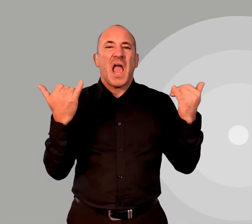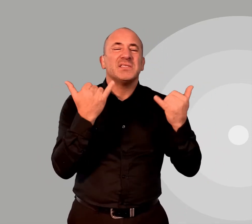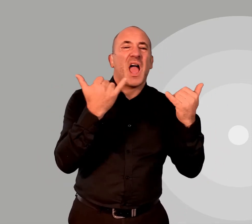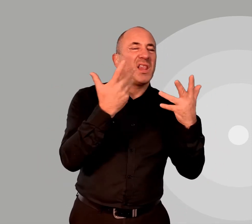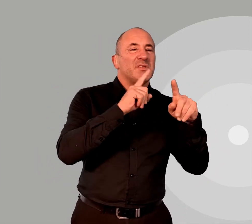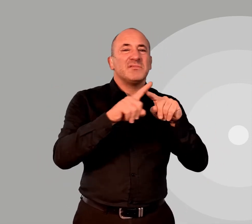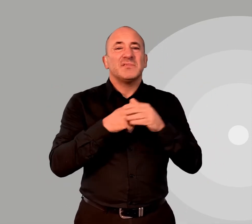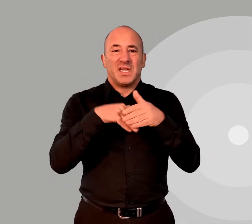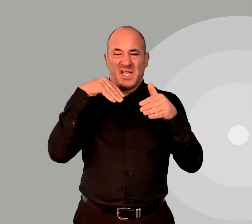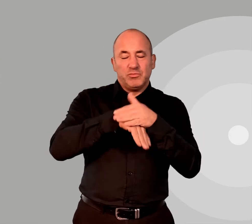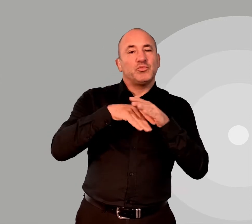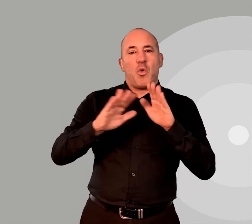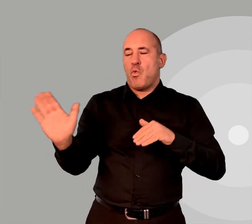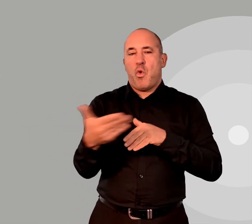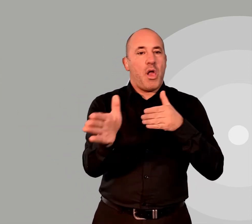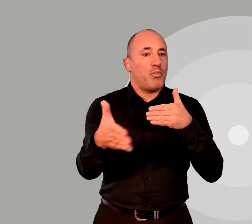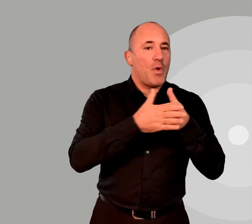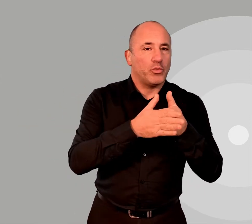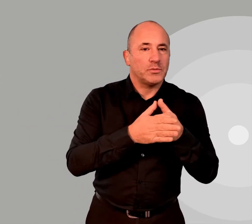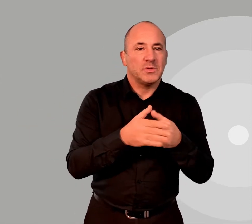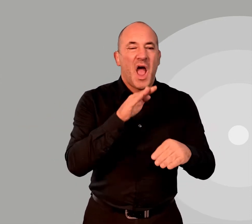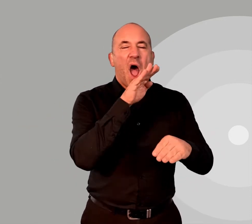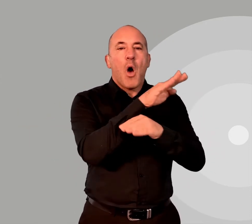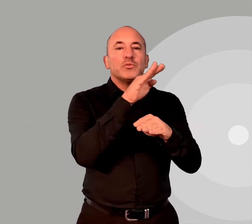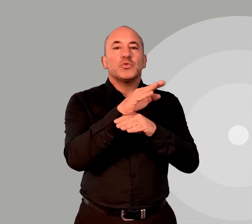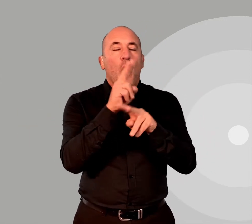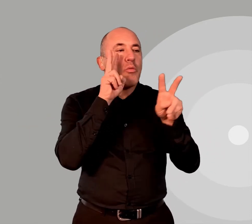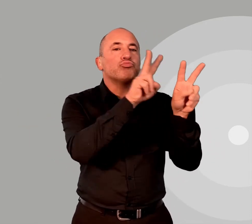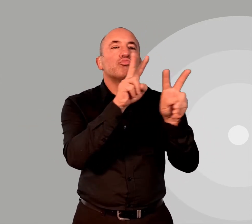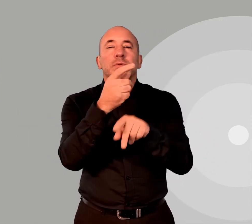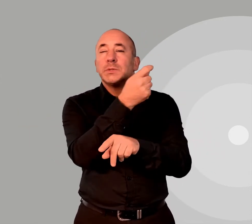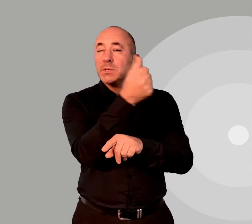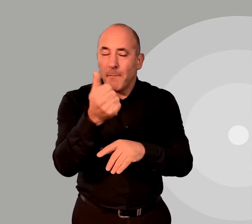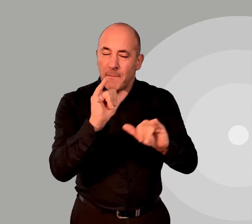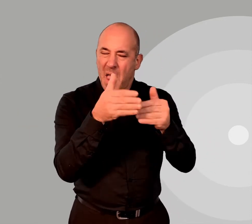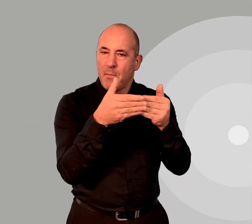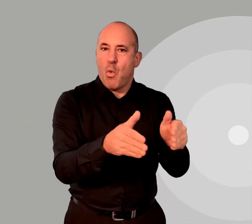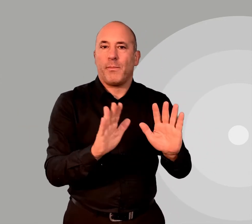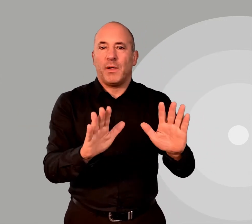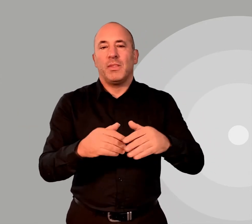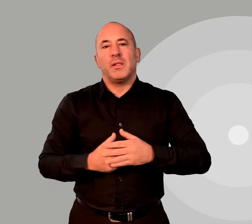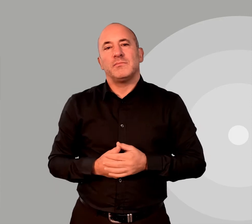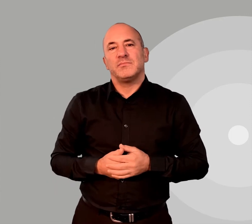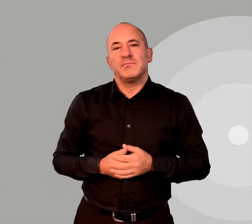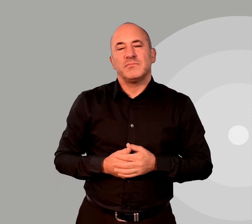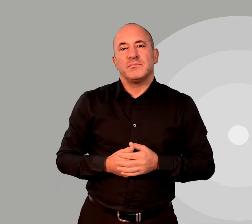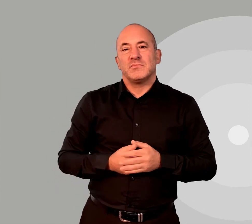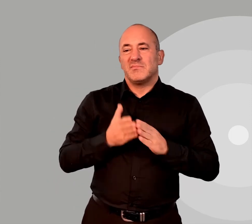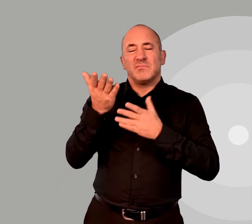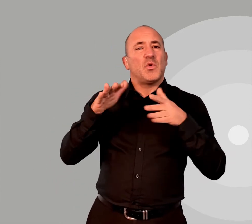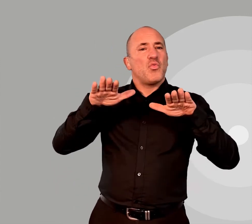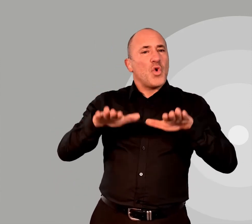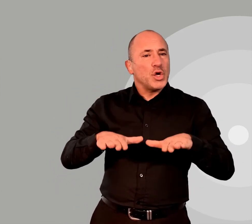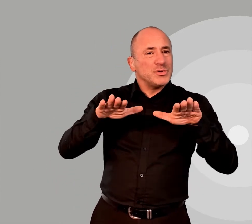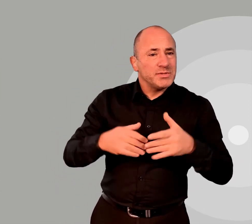Entertainment. Indoor entertainment closed. Some outdoor attractions may remain open. Places of